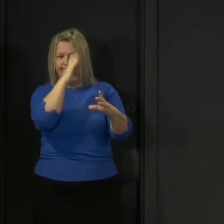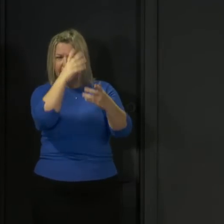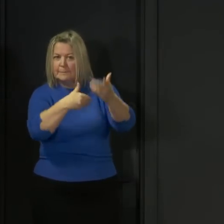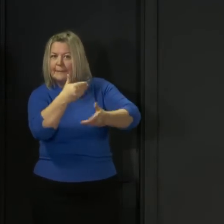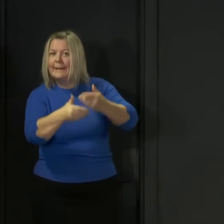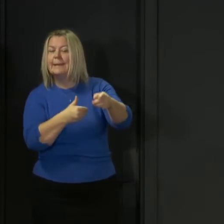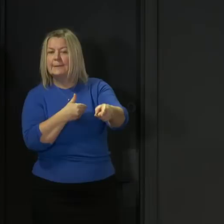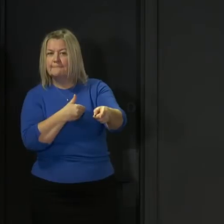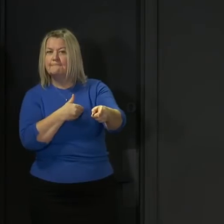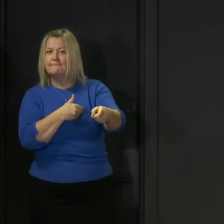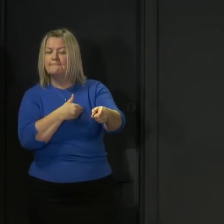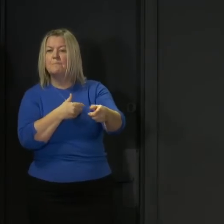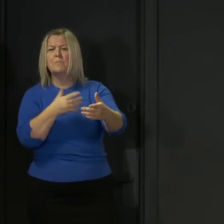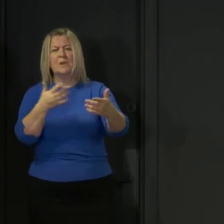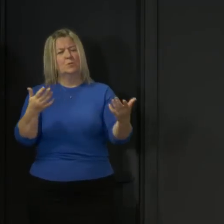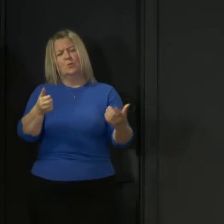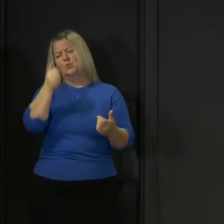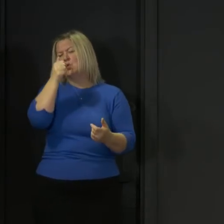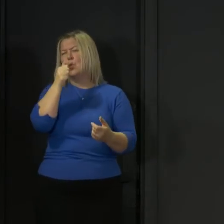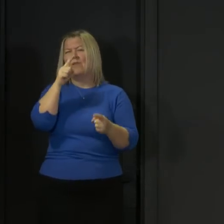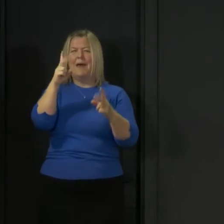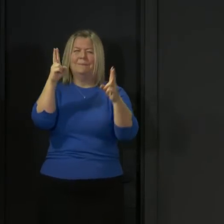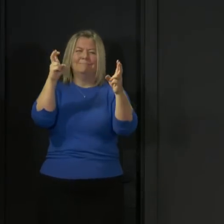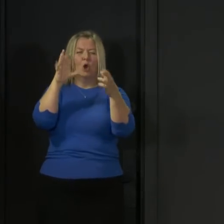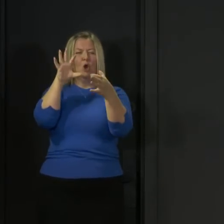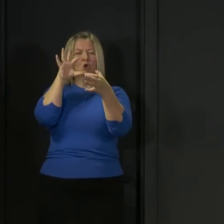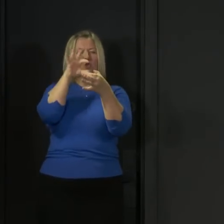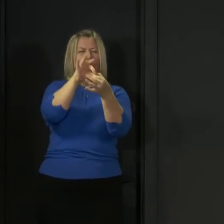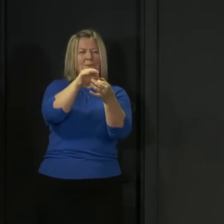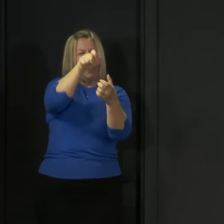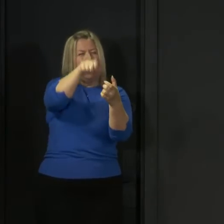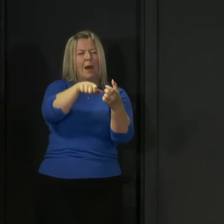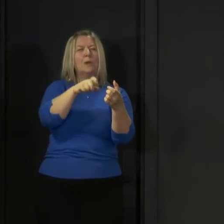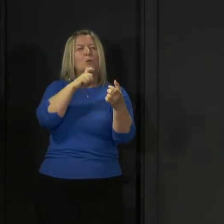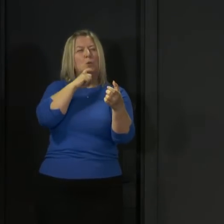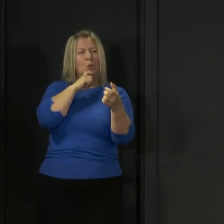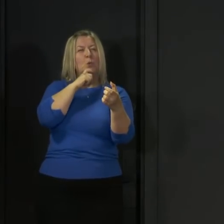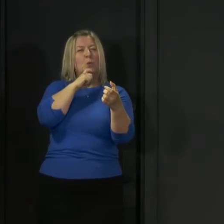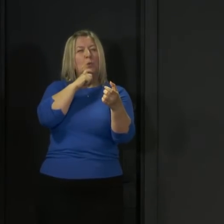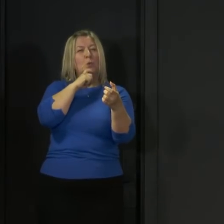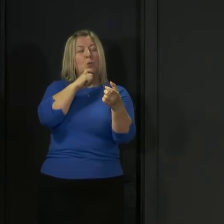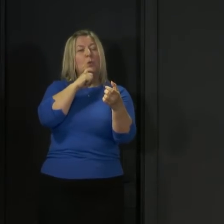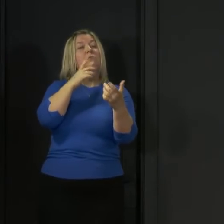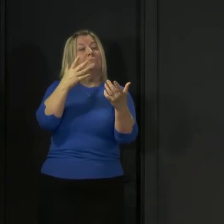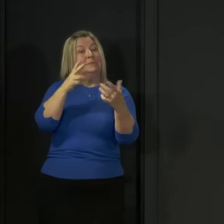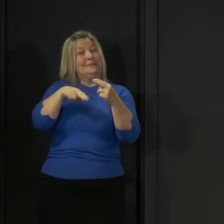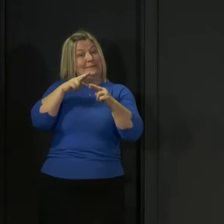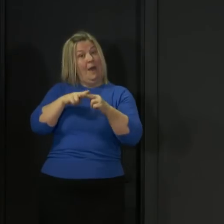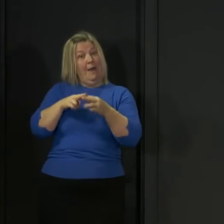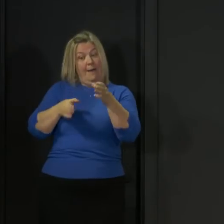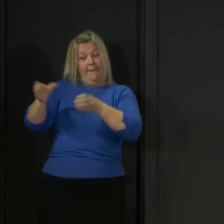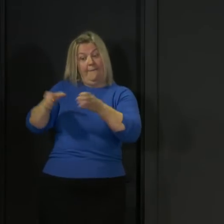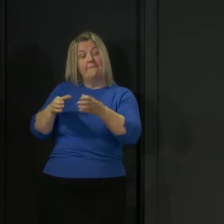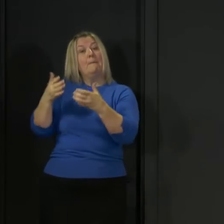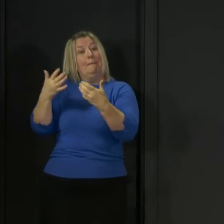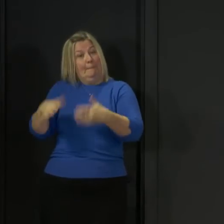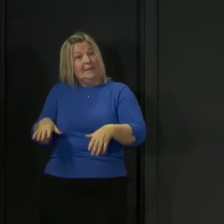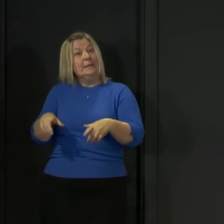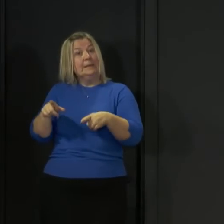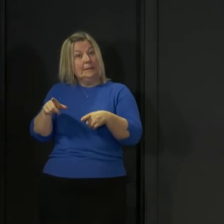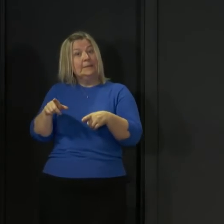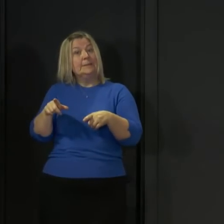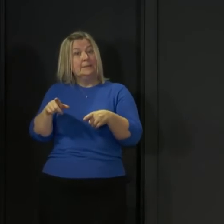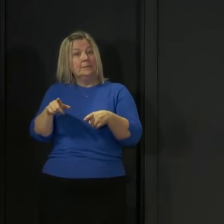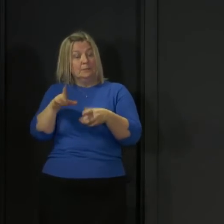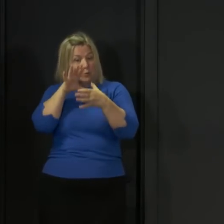about the definitions of a contact, and it is for those contact tracers who are doing that to ensure that from the information they are giving,